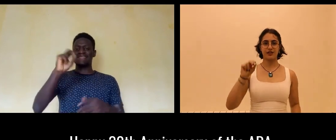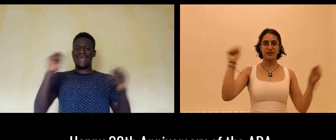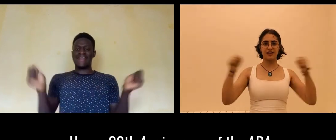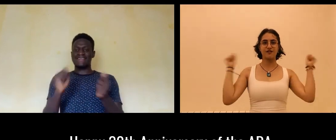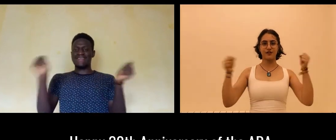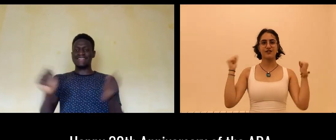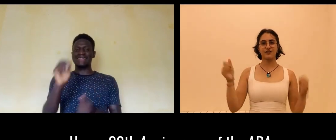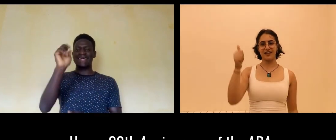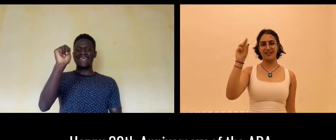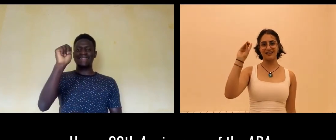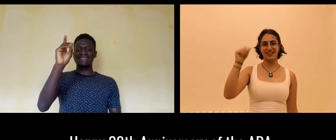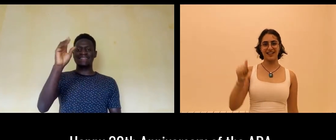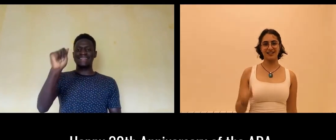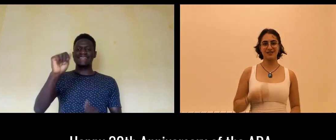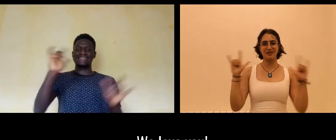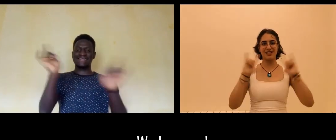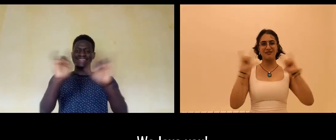30th Anniversary ADA! We love you!